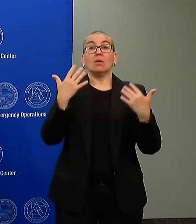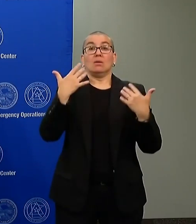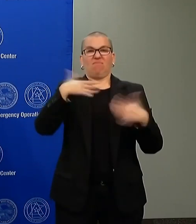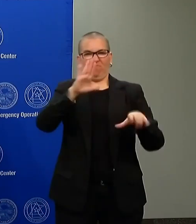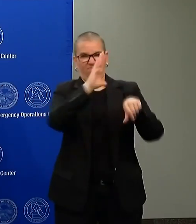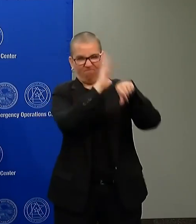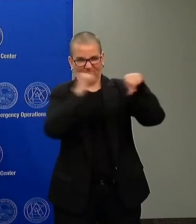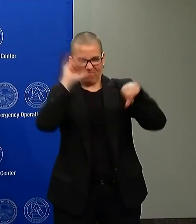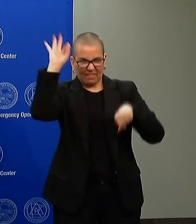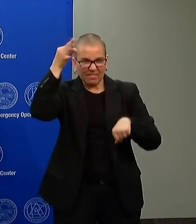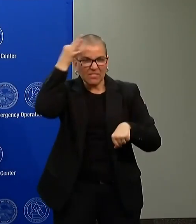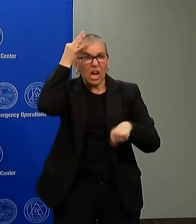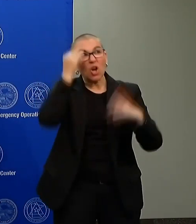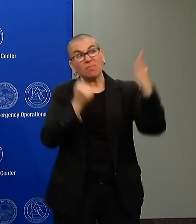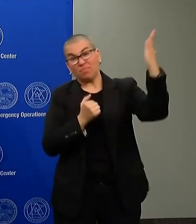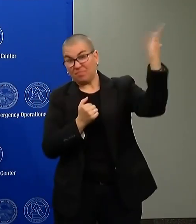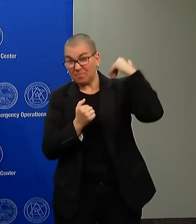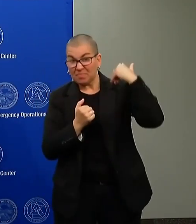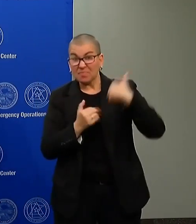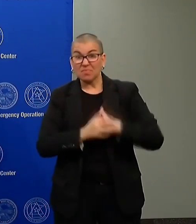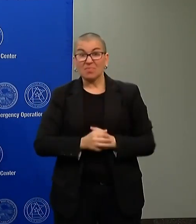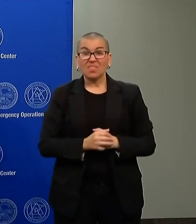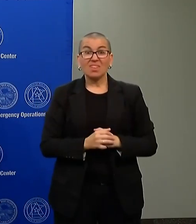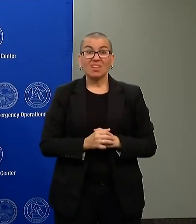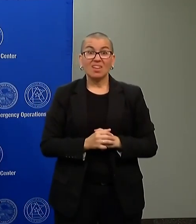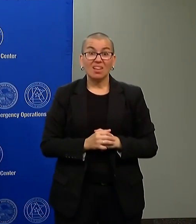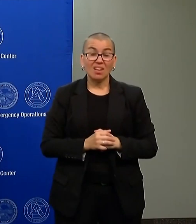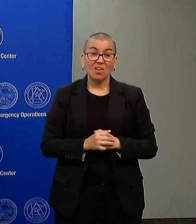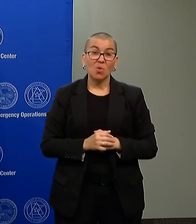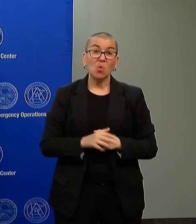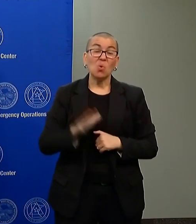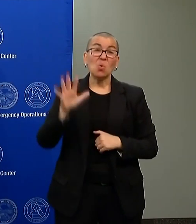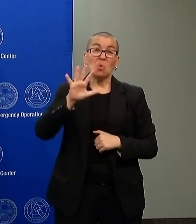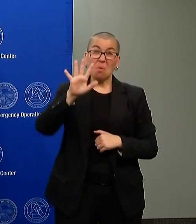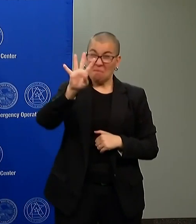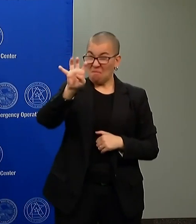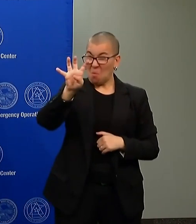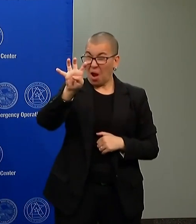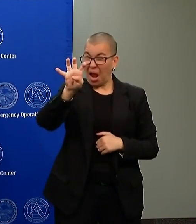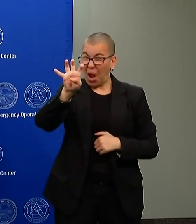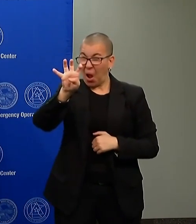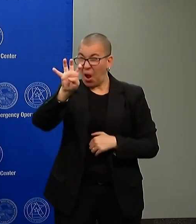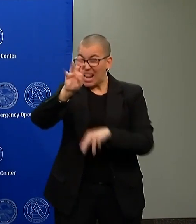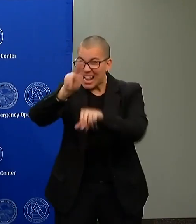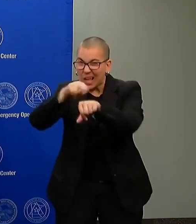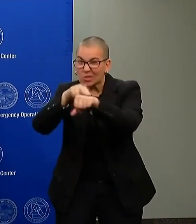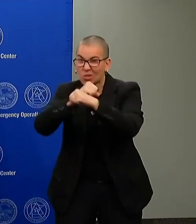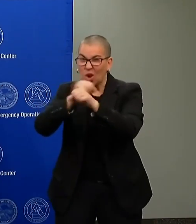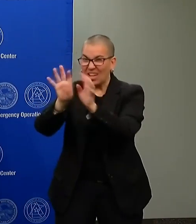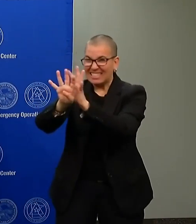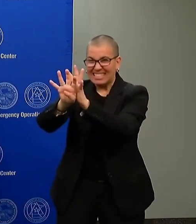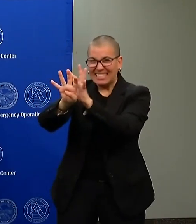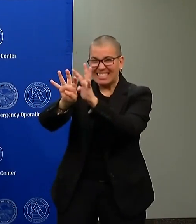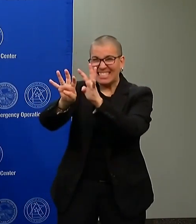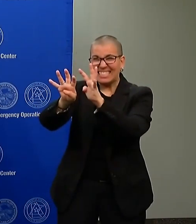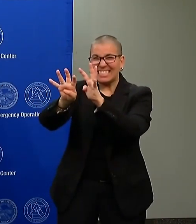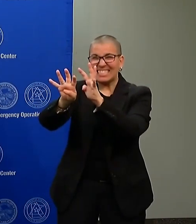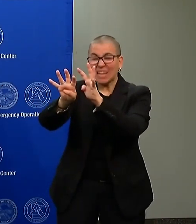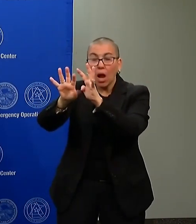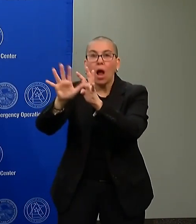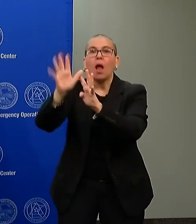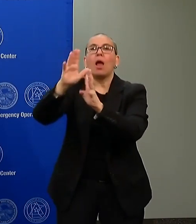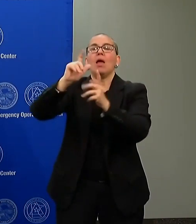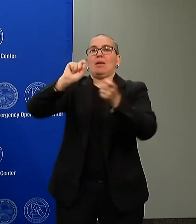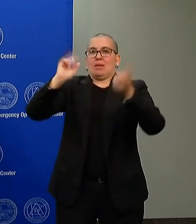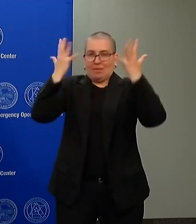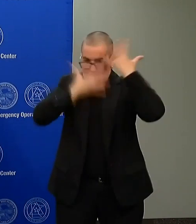talking about 400 people under that scenario and also fundamentally changing how we go about policing and striking that balance.